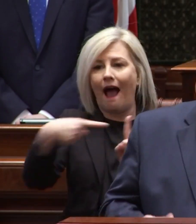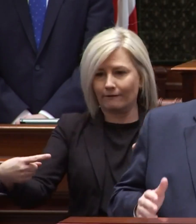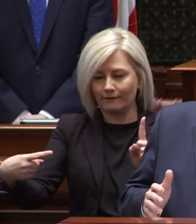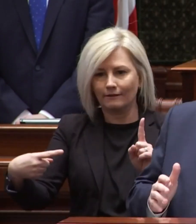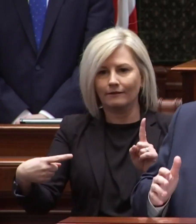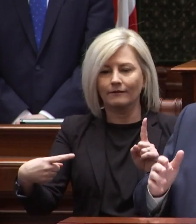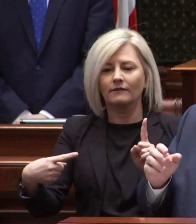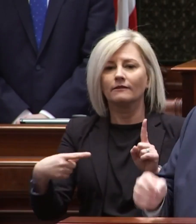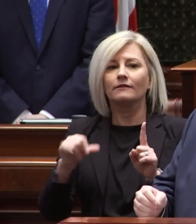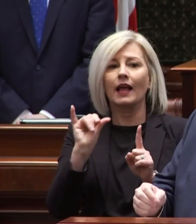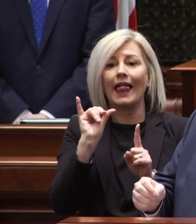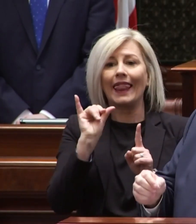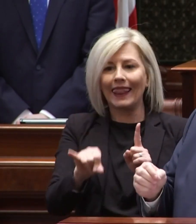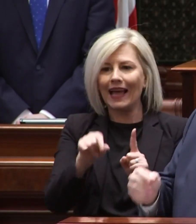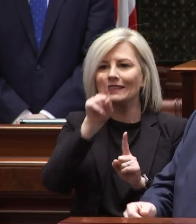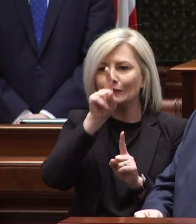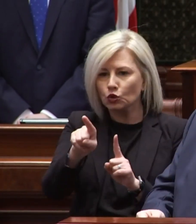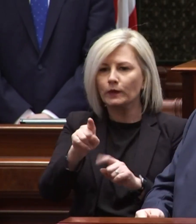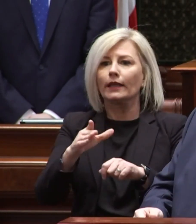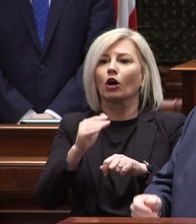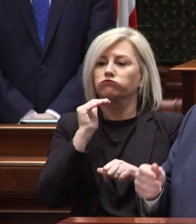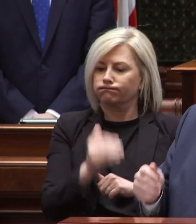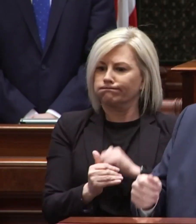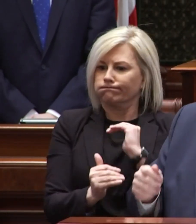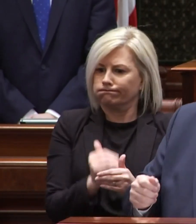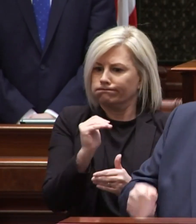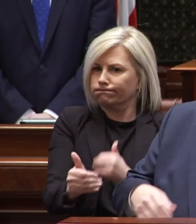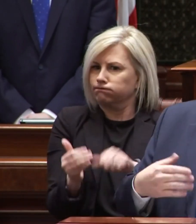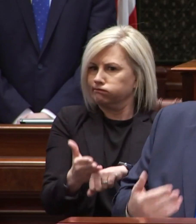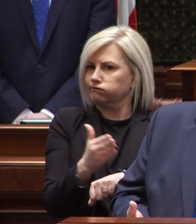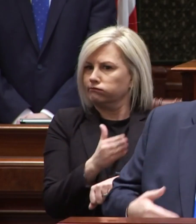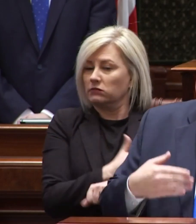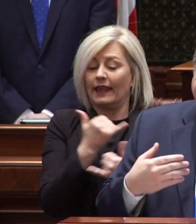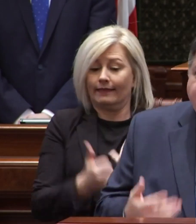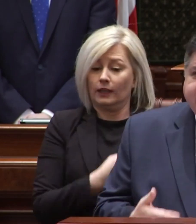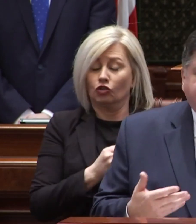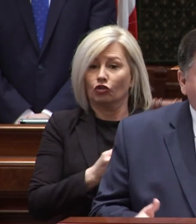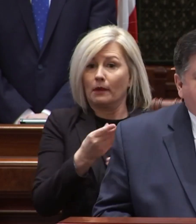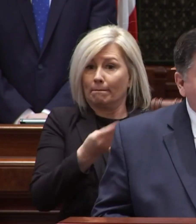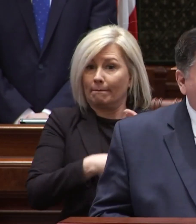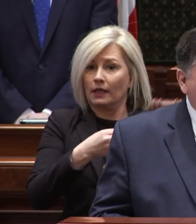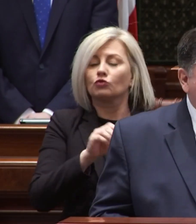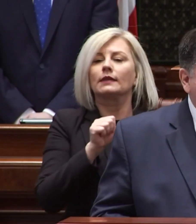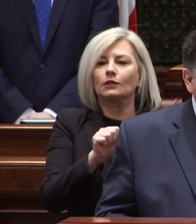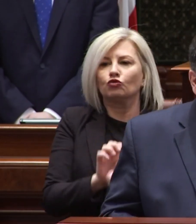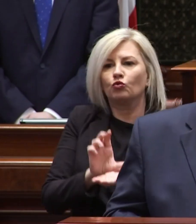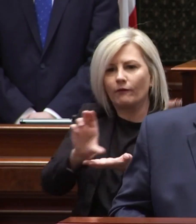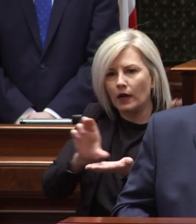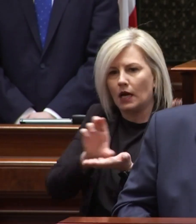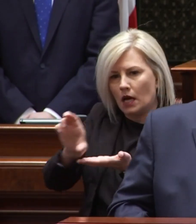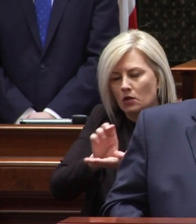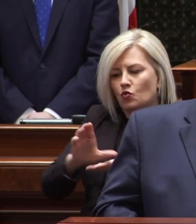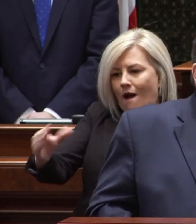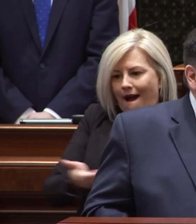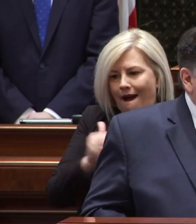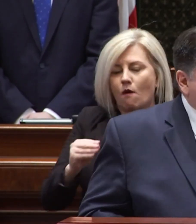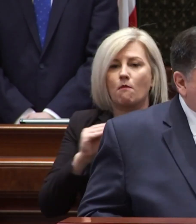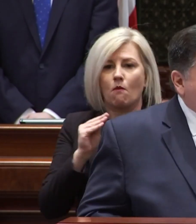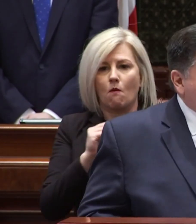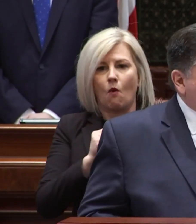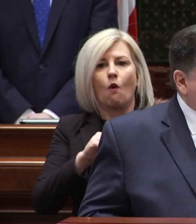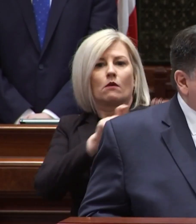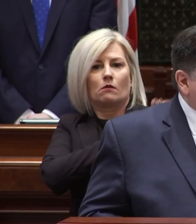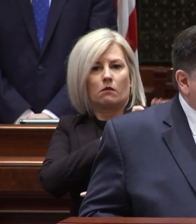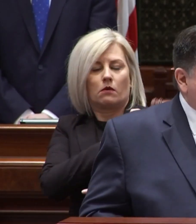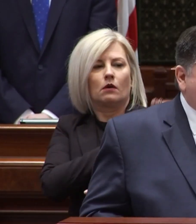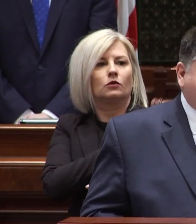in half that's real progress and this year's budget continues funding the hiring of additional troopers and